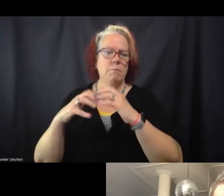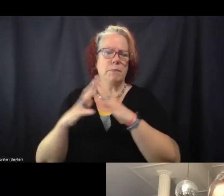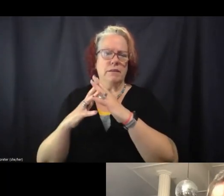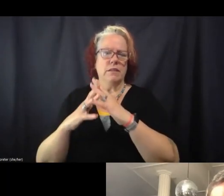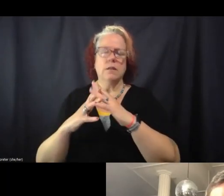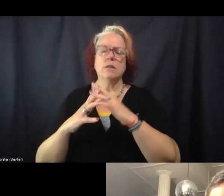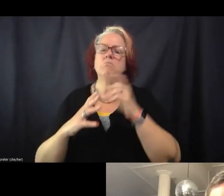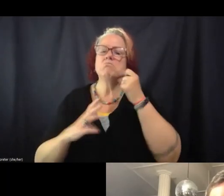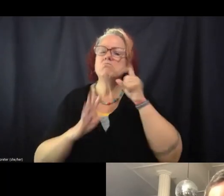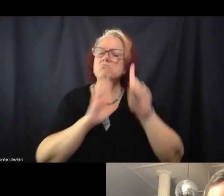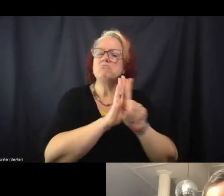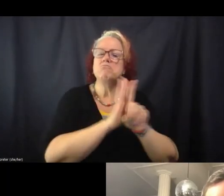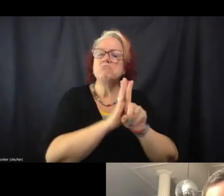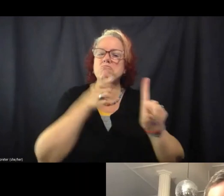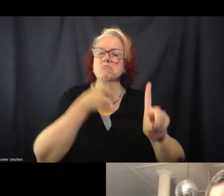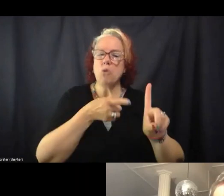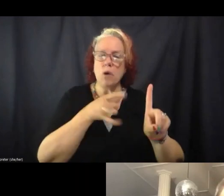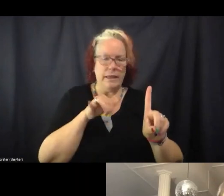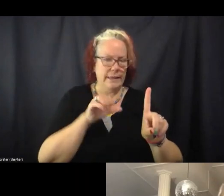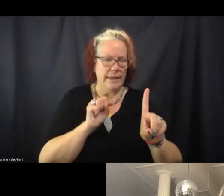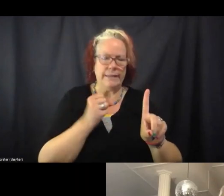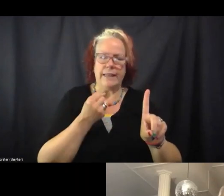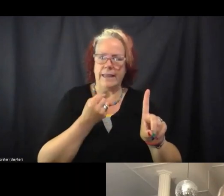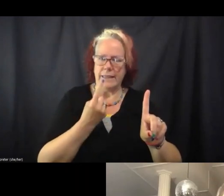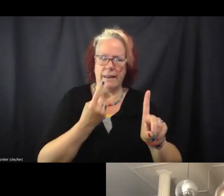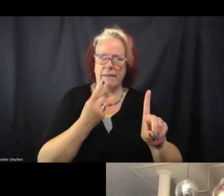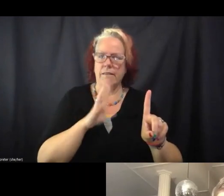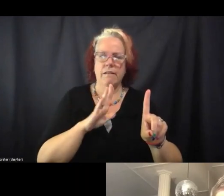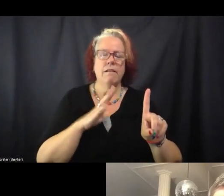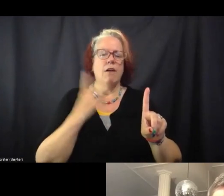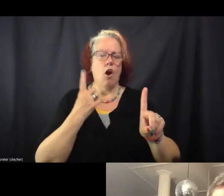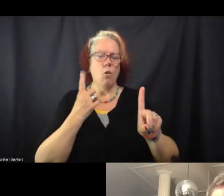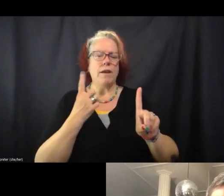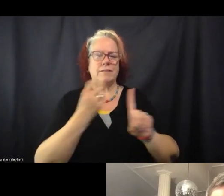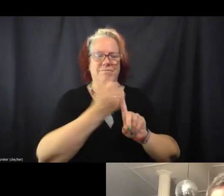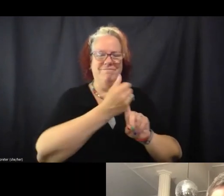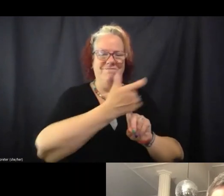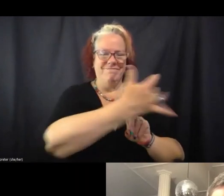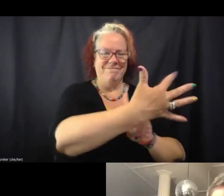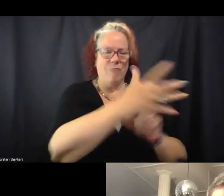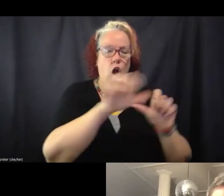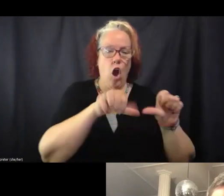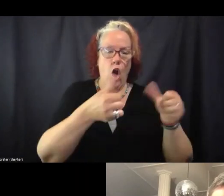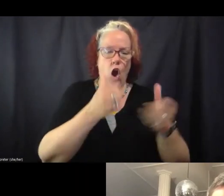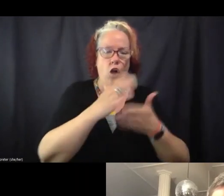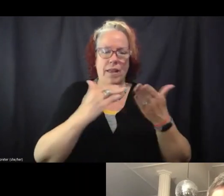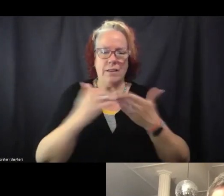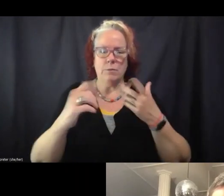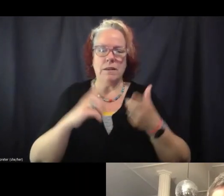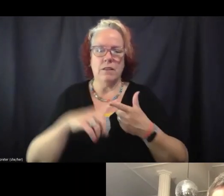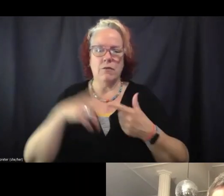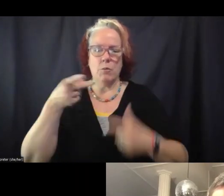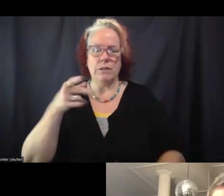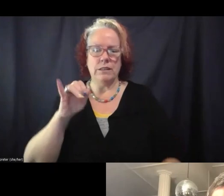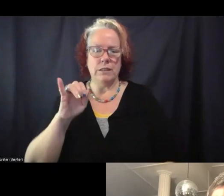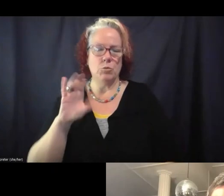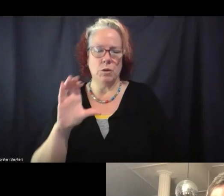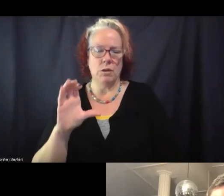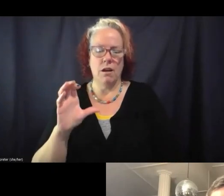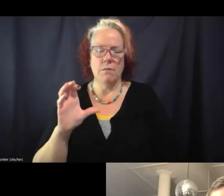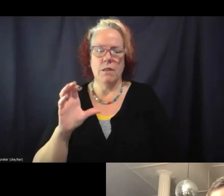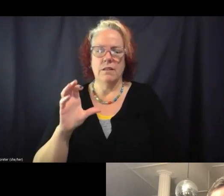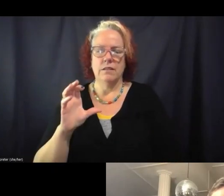point that, you know, we should always be thinking about all aspects of the prison industrial complex. We don't want to